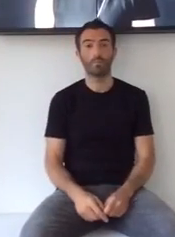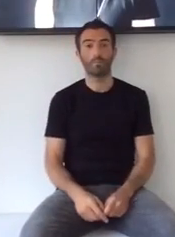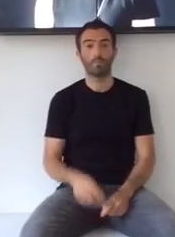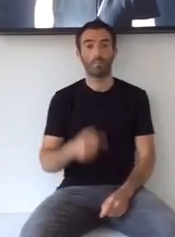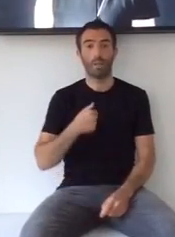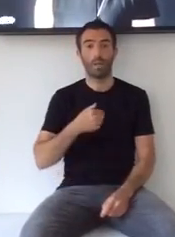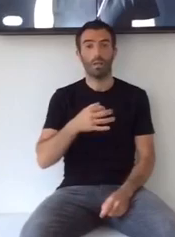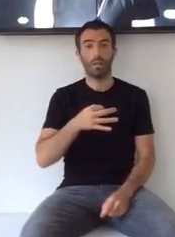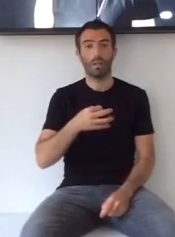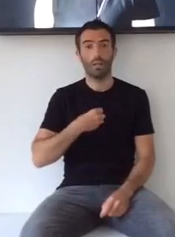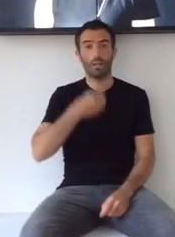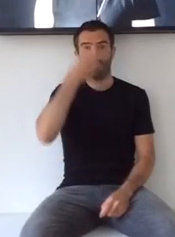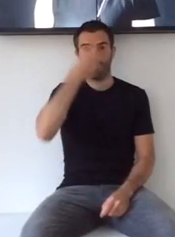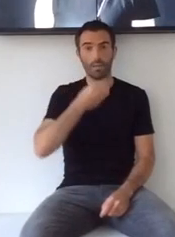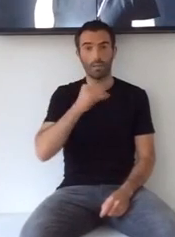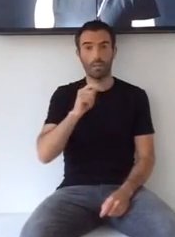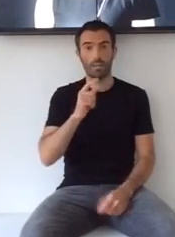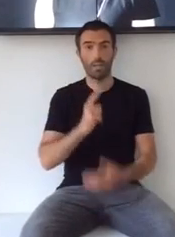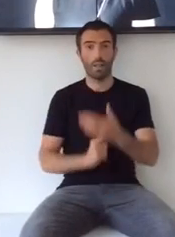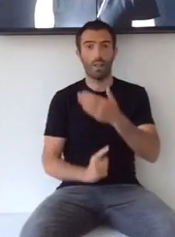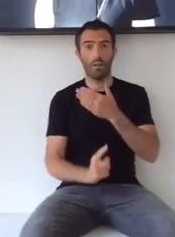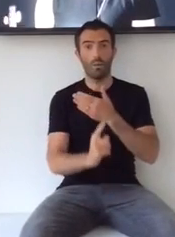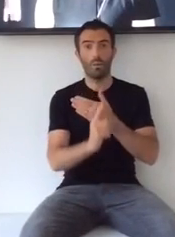I gotta face it alone